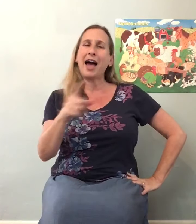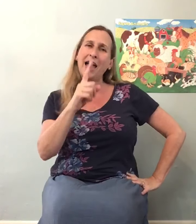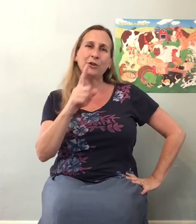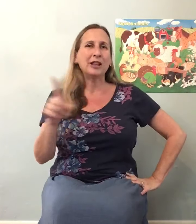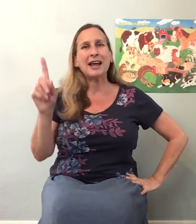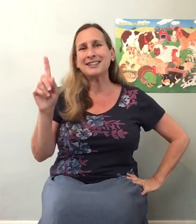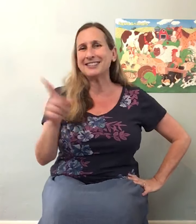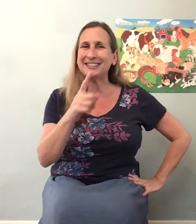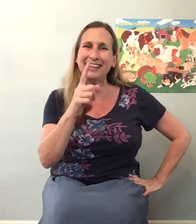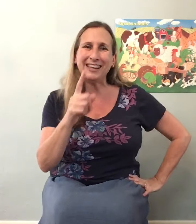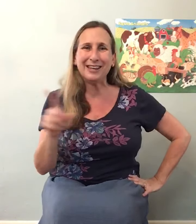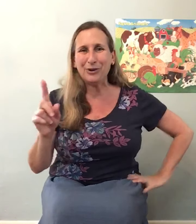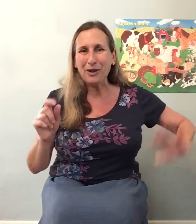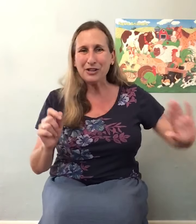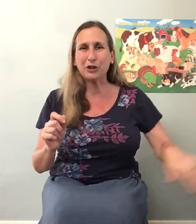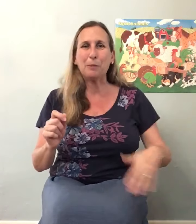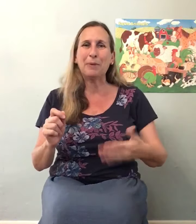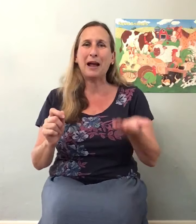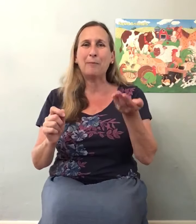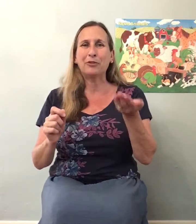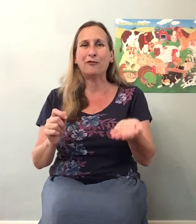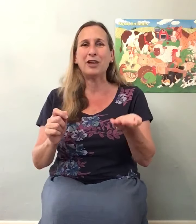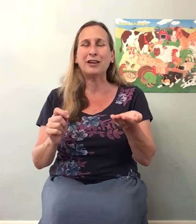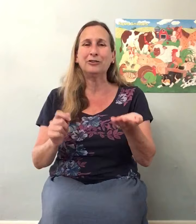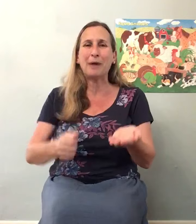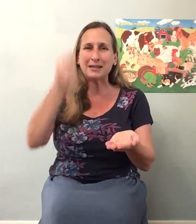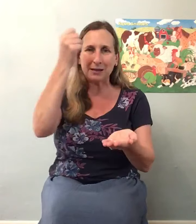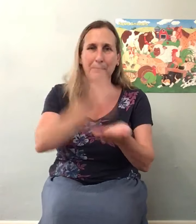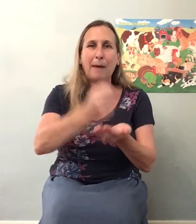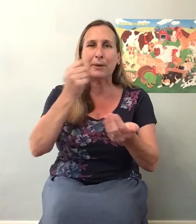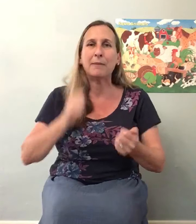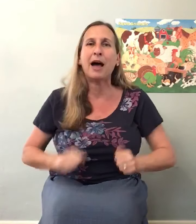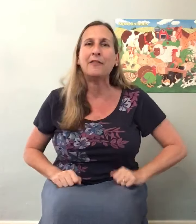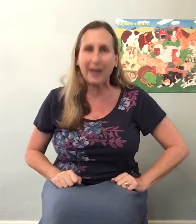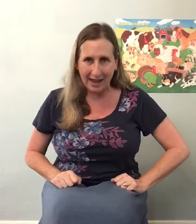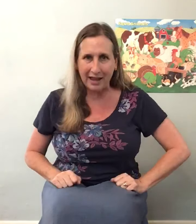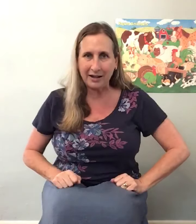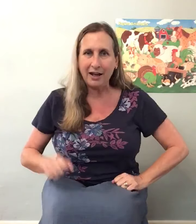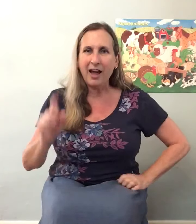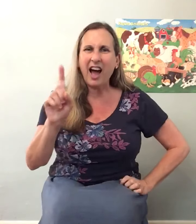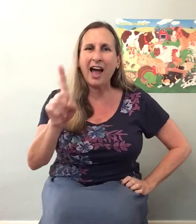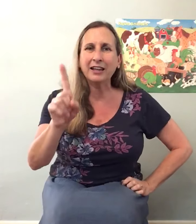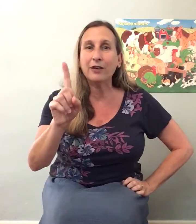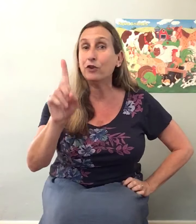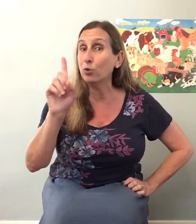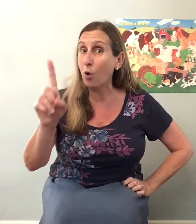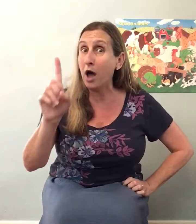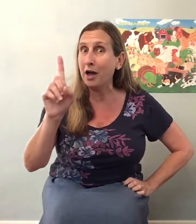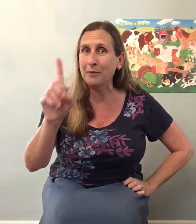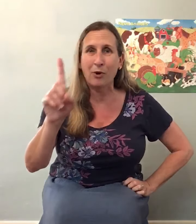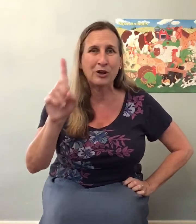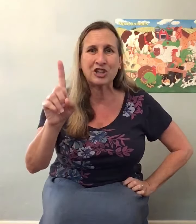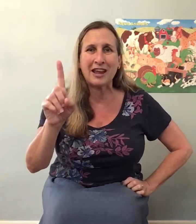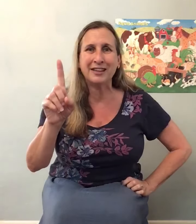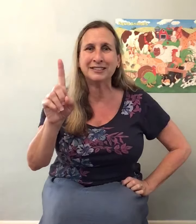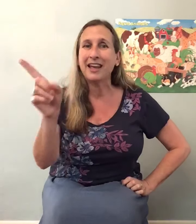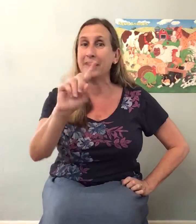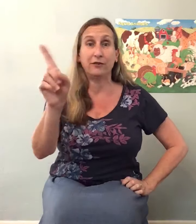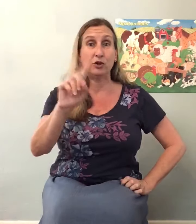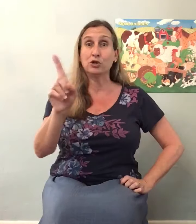I don't like to see you. Scooping up the field mice and bopping them on the head. I'll give you three chances and you